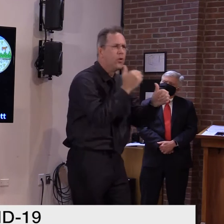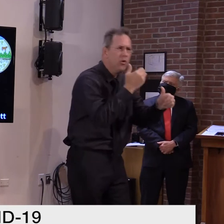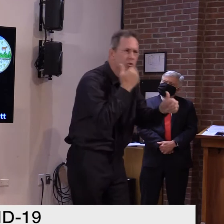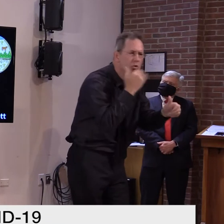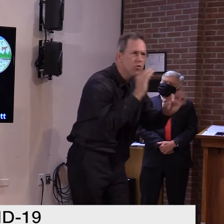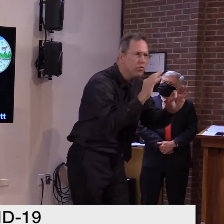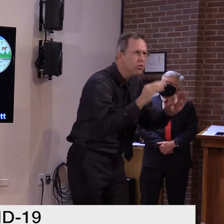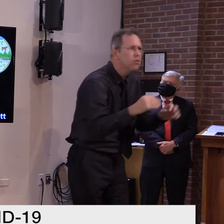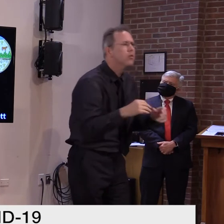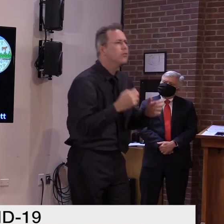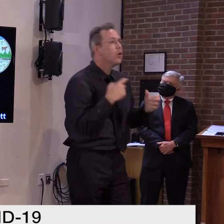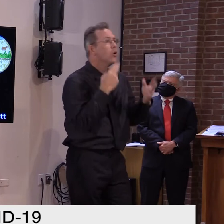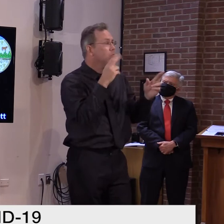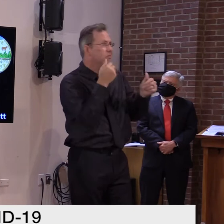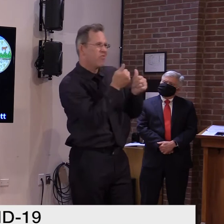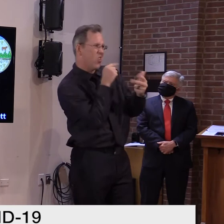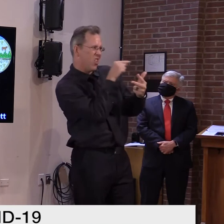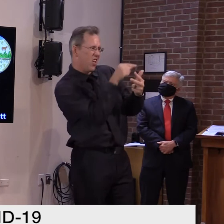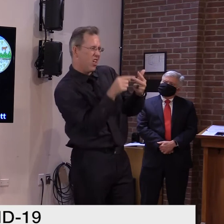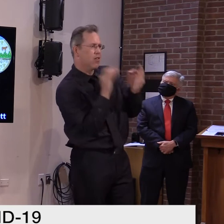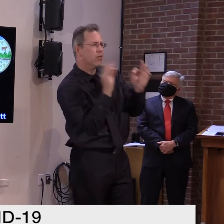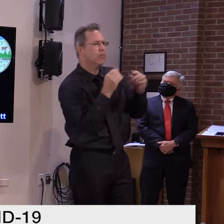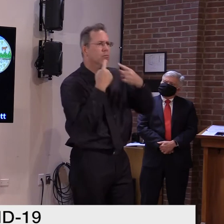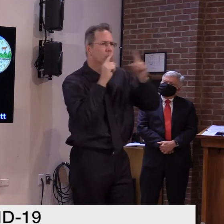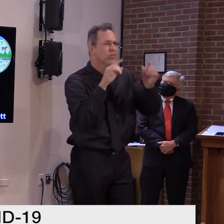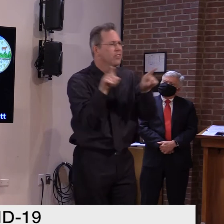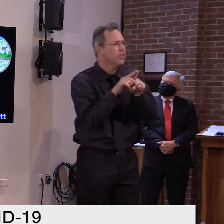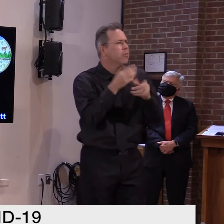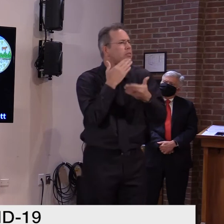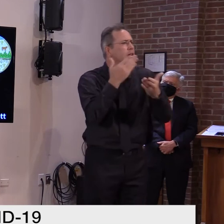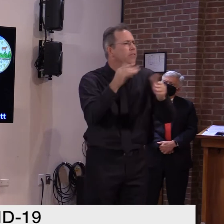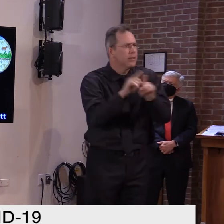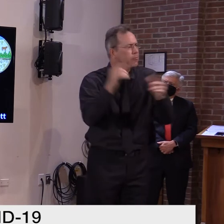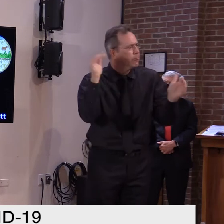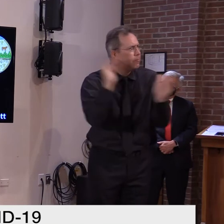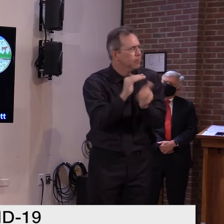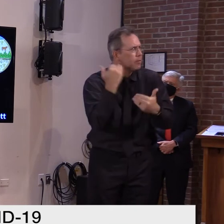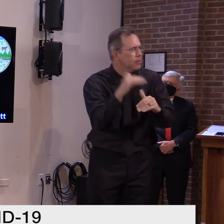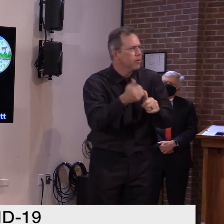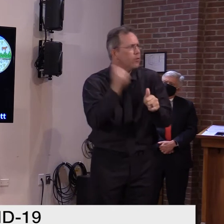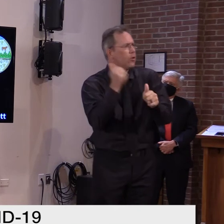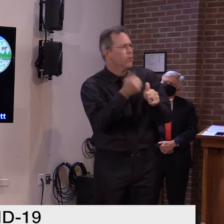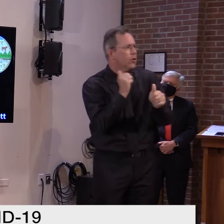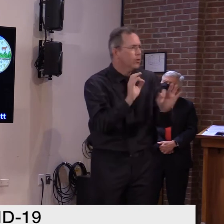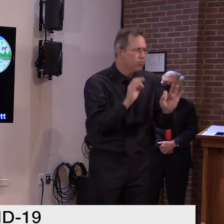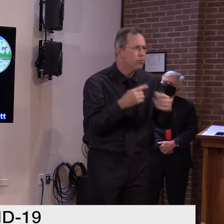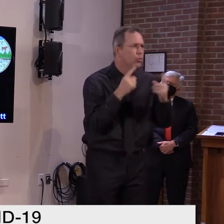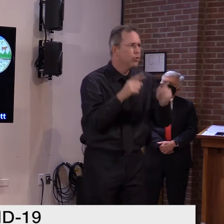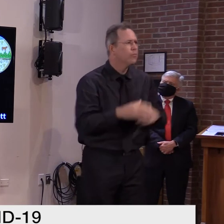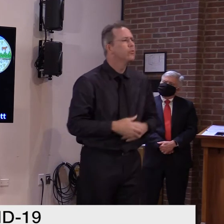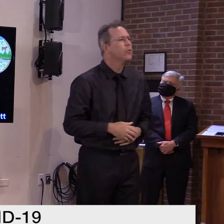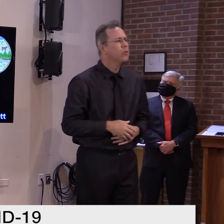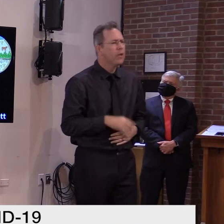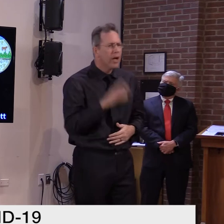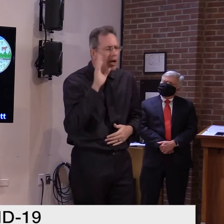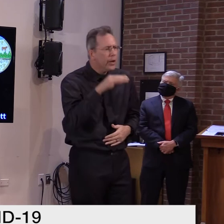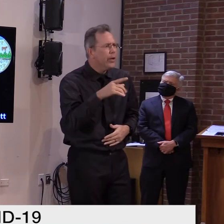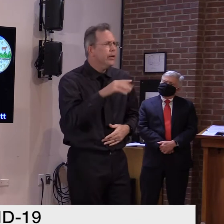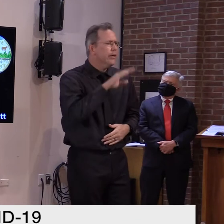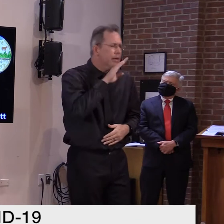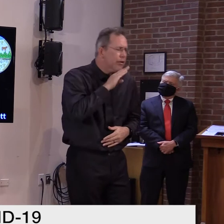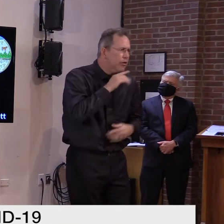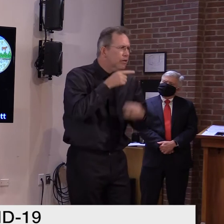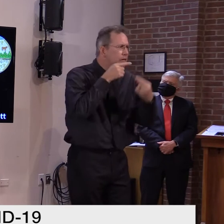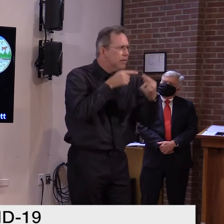sooner. I know how hard it is to keep this up. But if we dig deep and double our